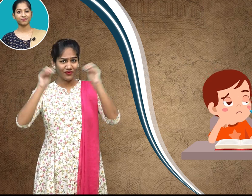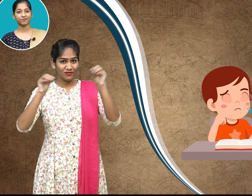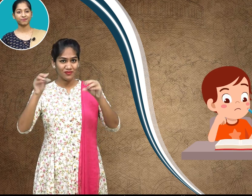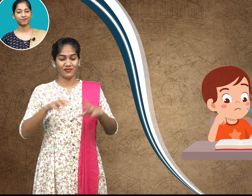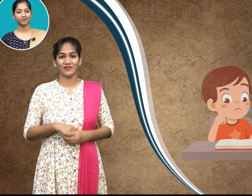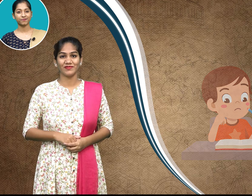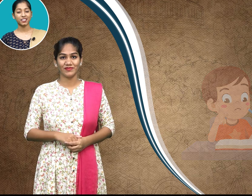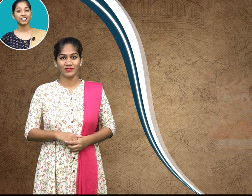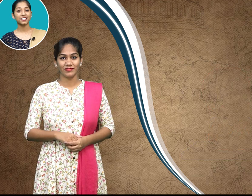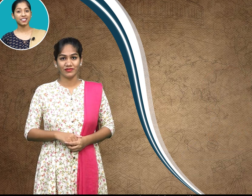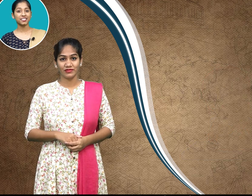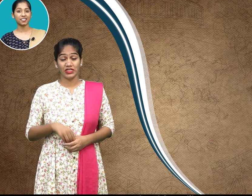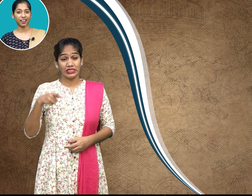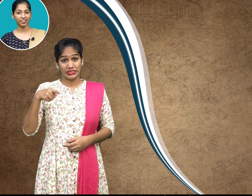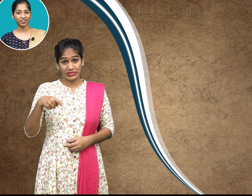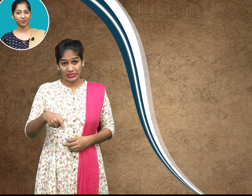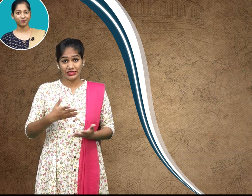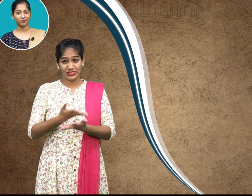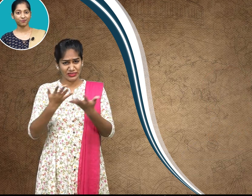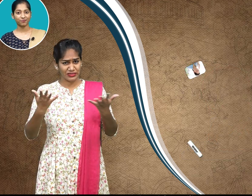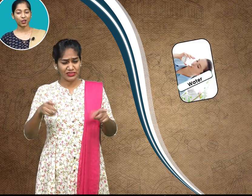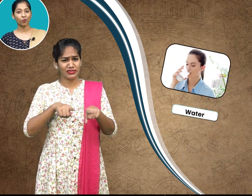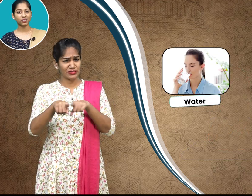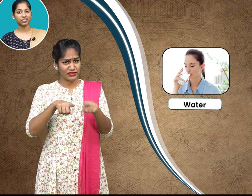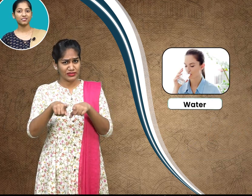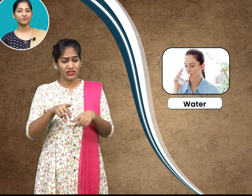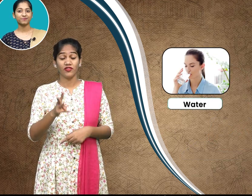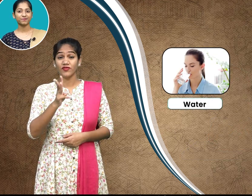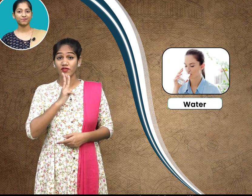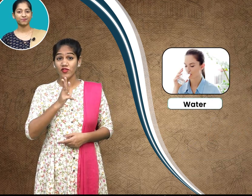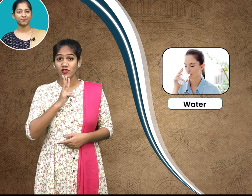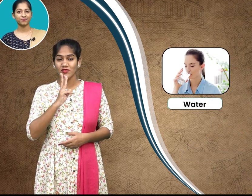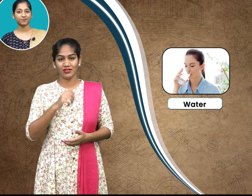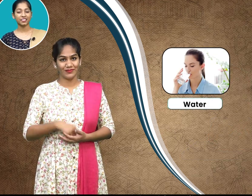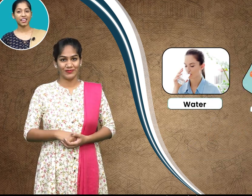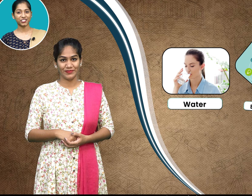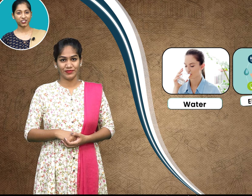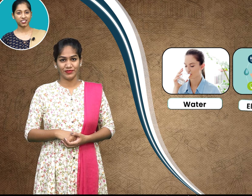resources the things like water electricity